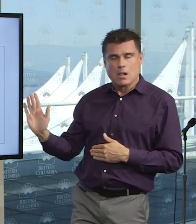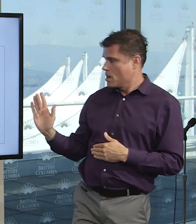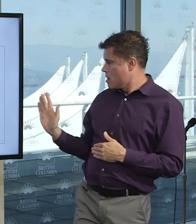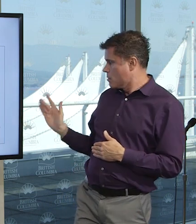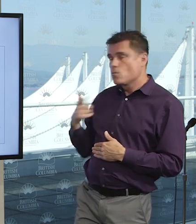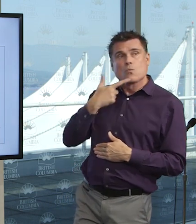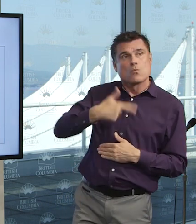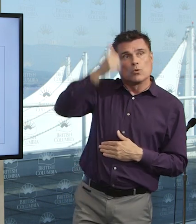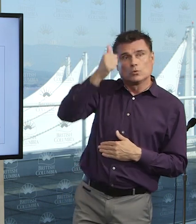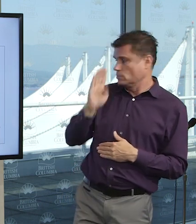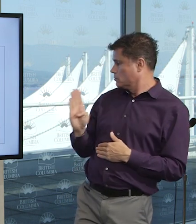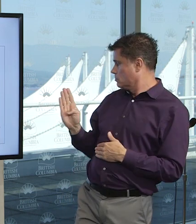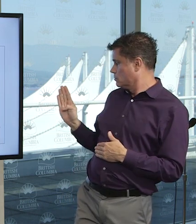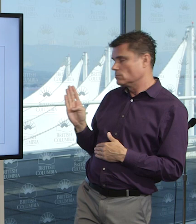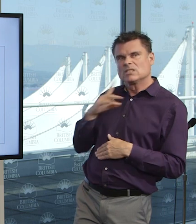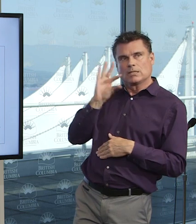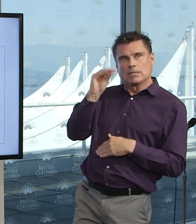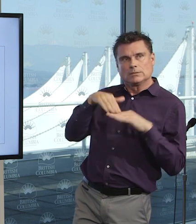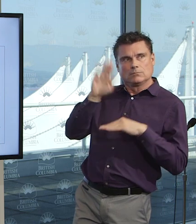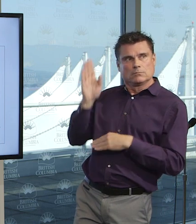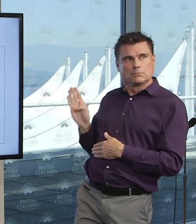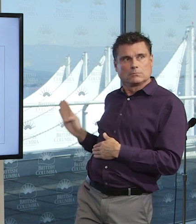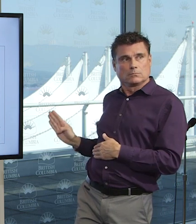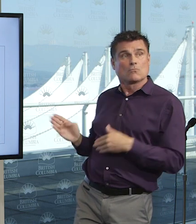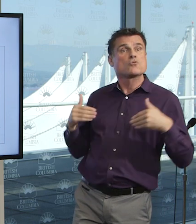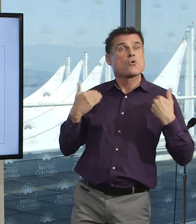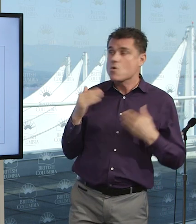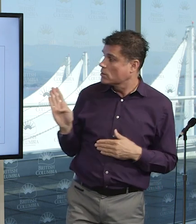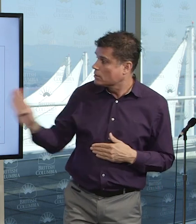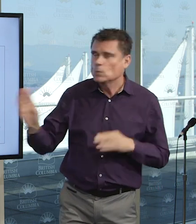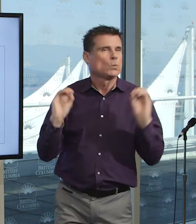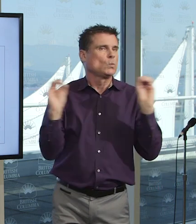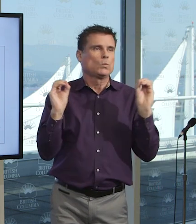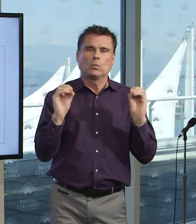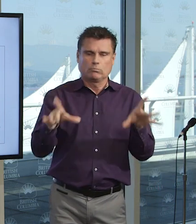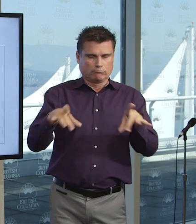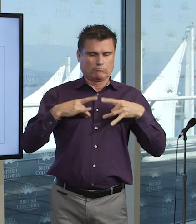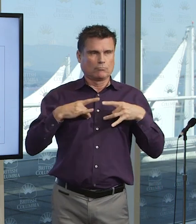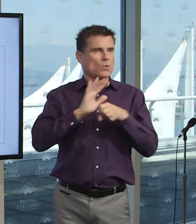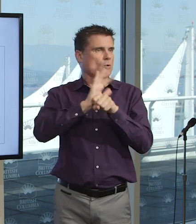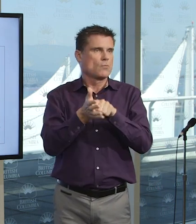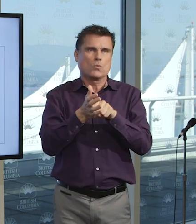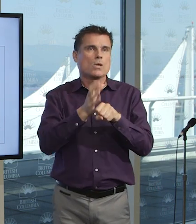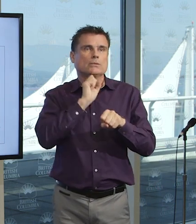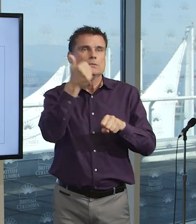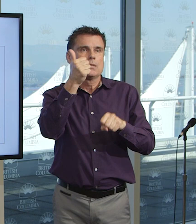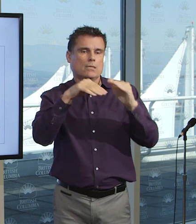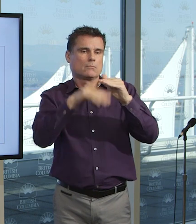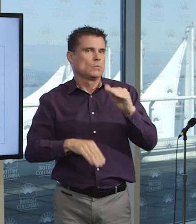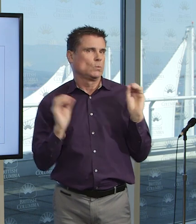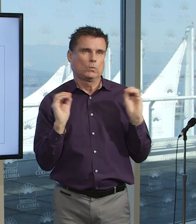cluster, a group of people in their 30s to 40s. And that mostly reflects healthcare workers who are involved with our clusters.